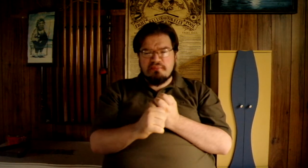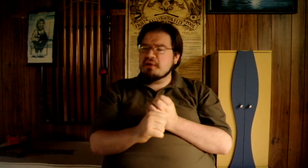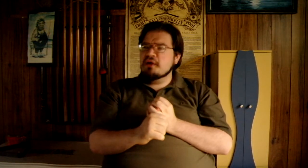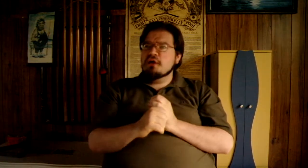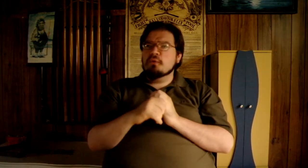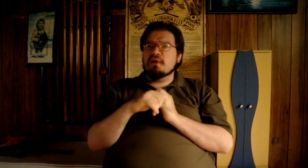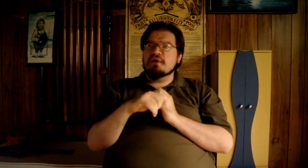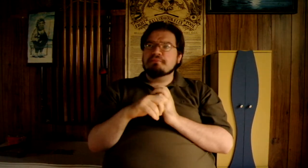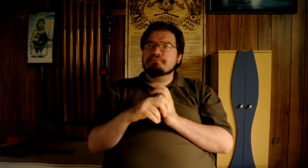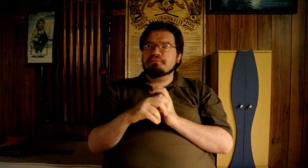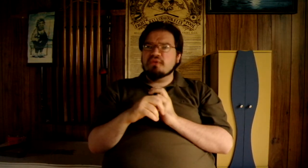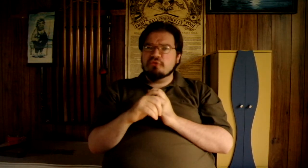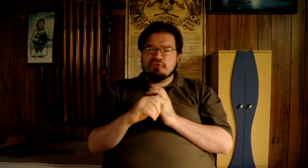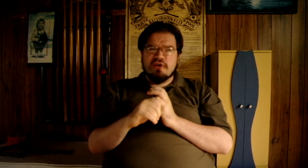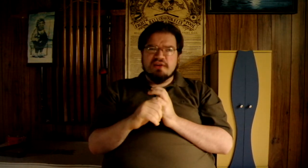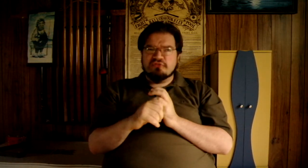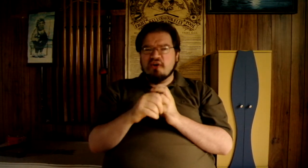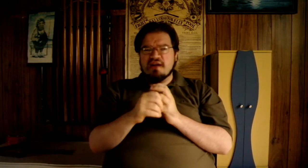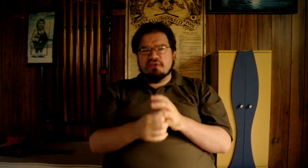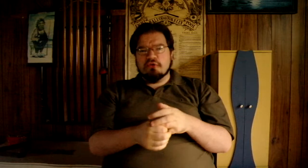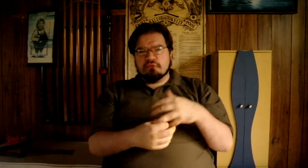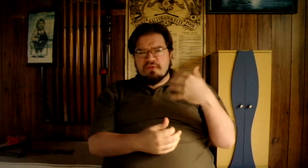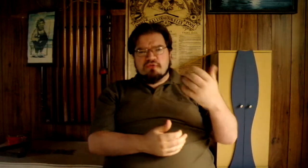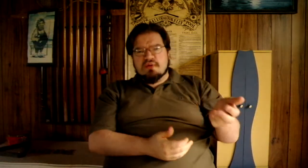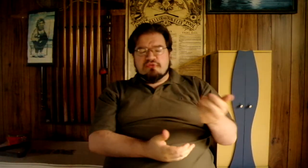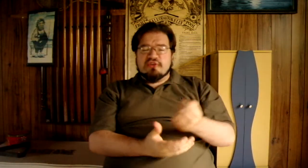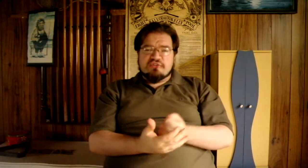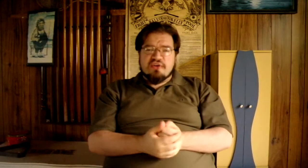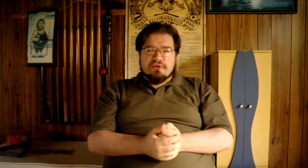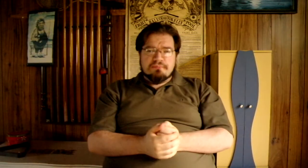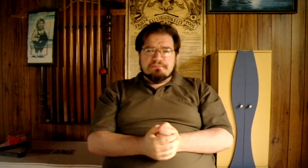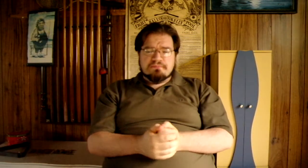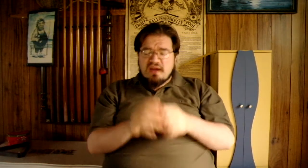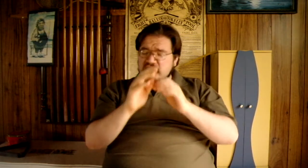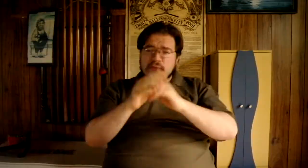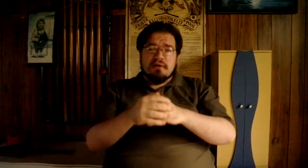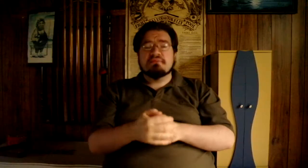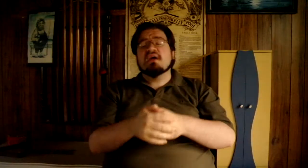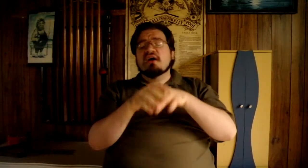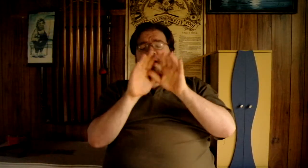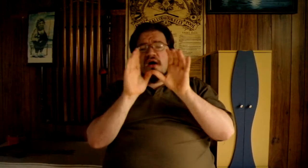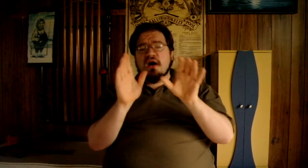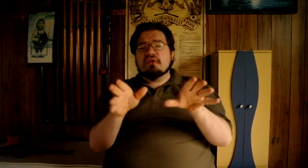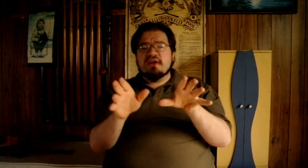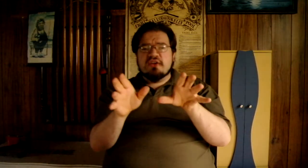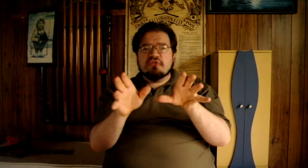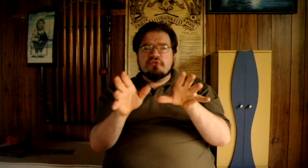where you try and diagnose what the dream is trying to tell you. Anyway, I'll get into